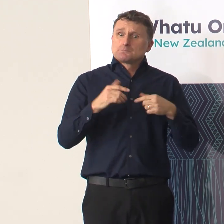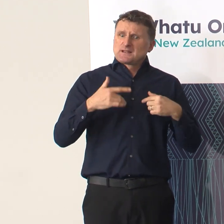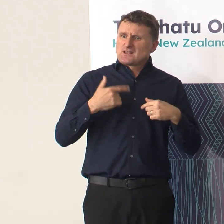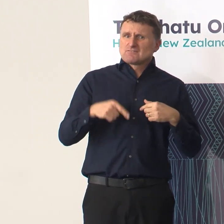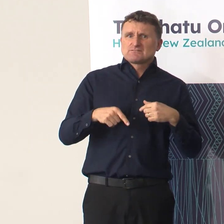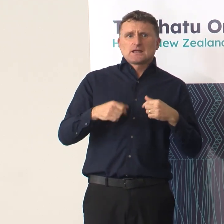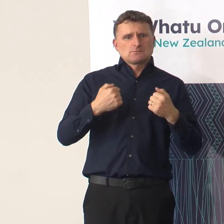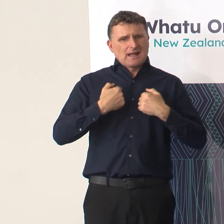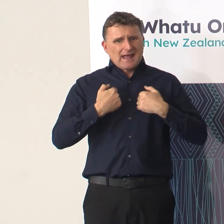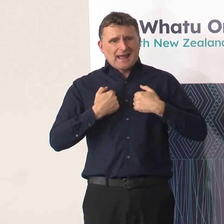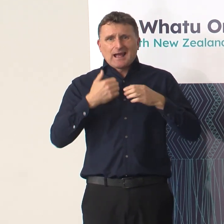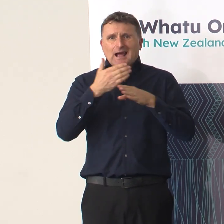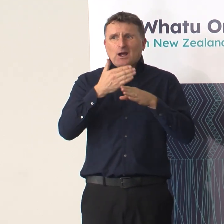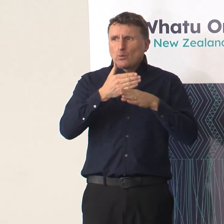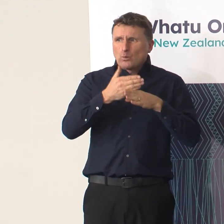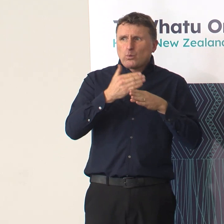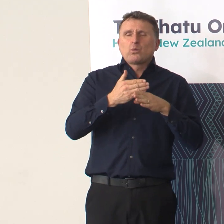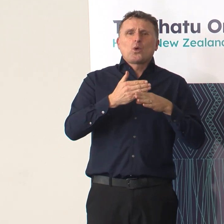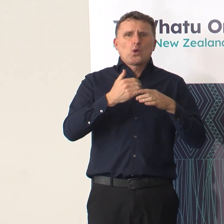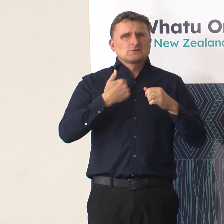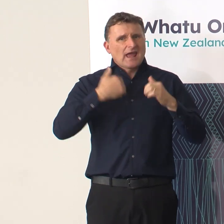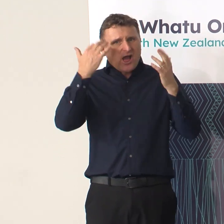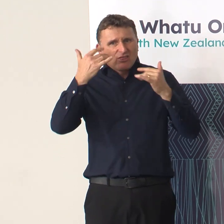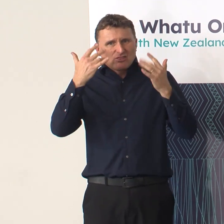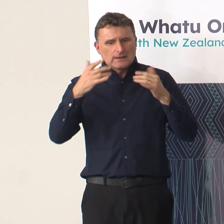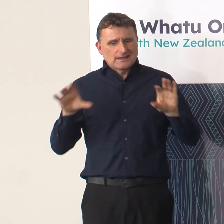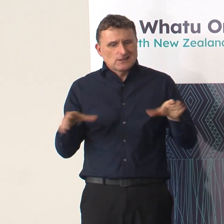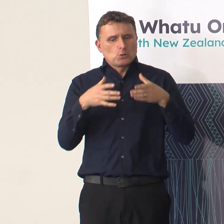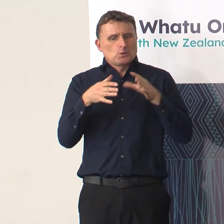whakaro. Kia whakakota e ai tātou. Let's stay together.